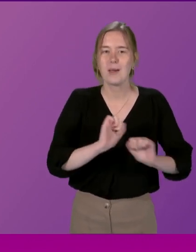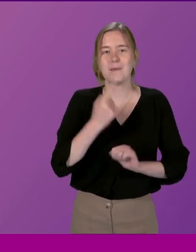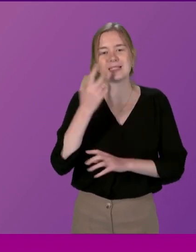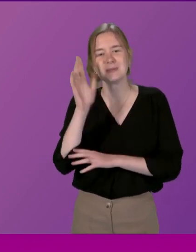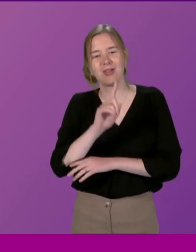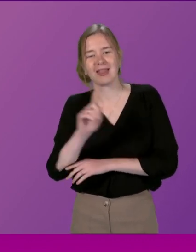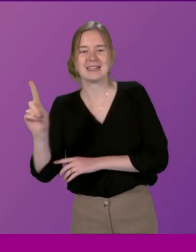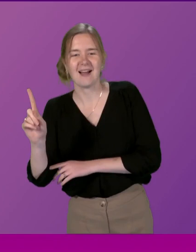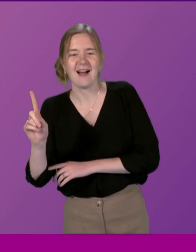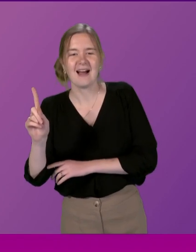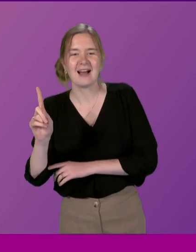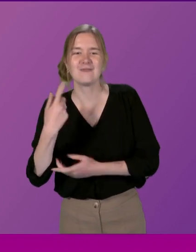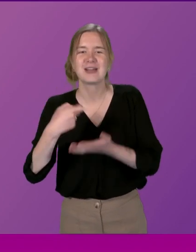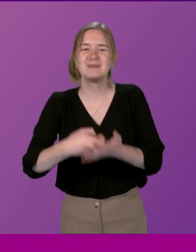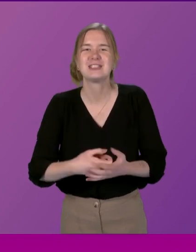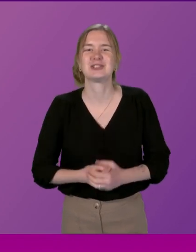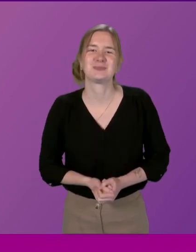there are some recommendations about it